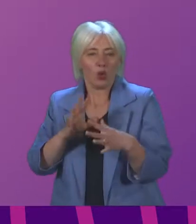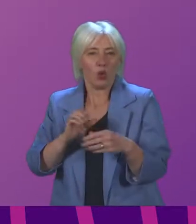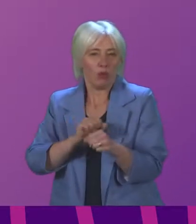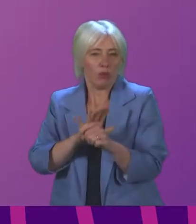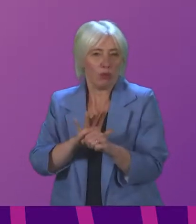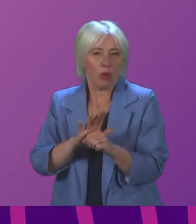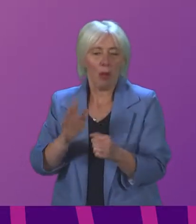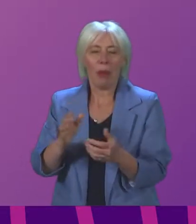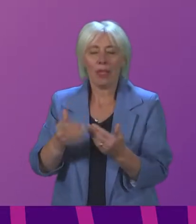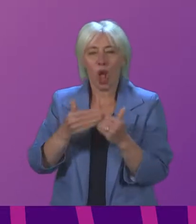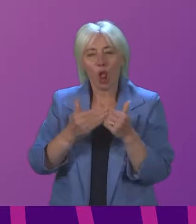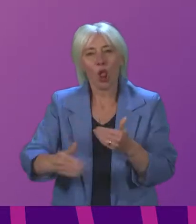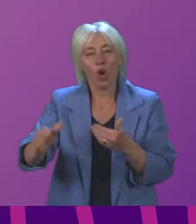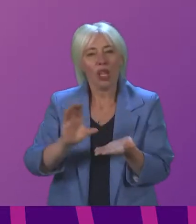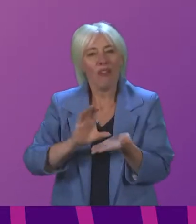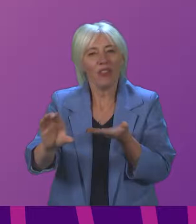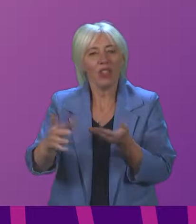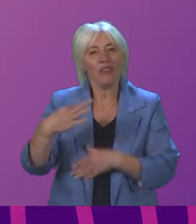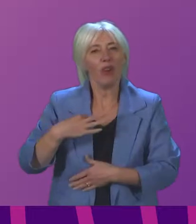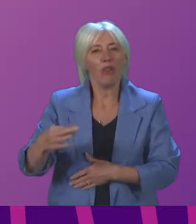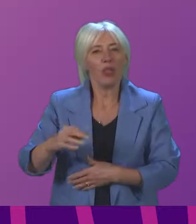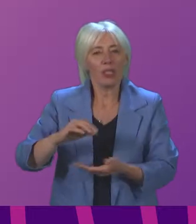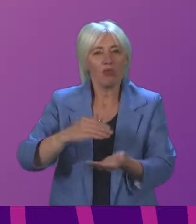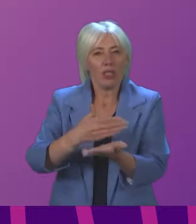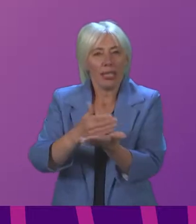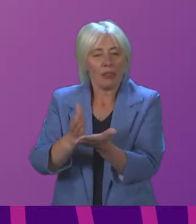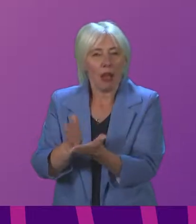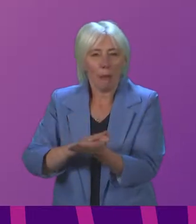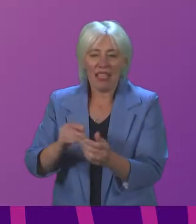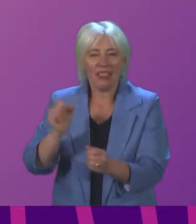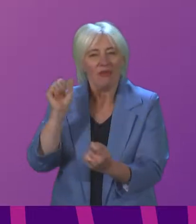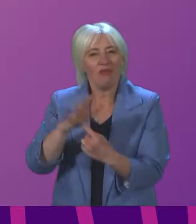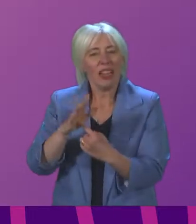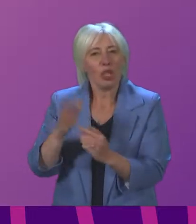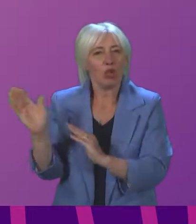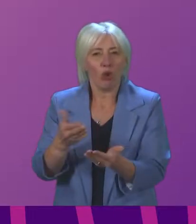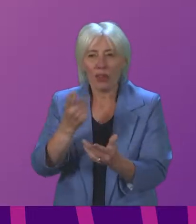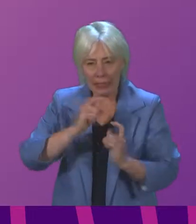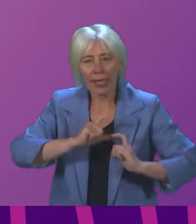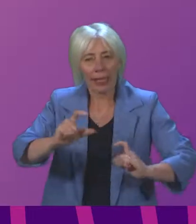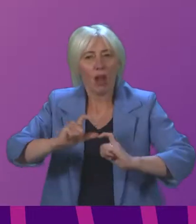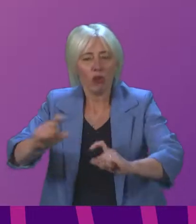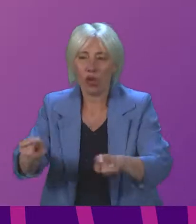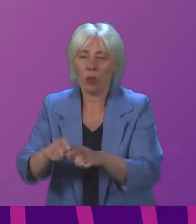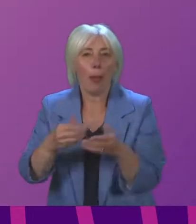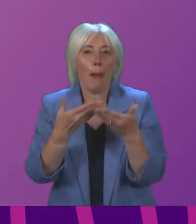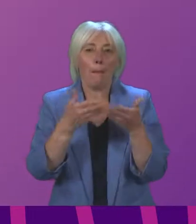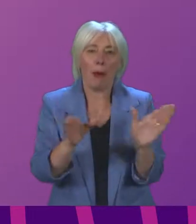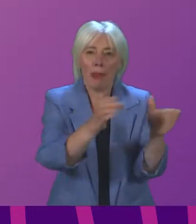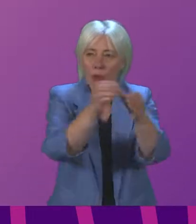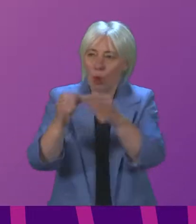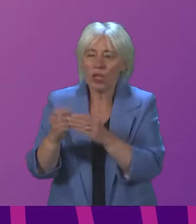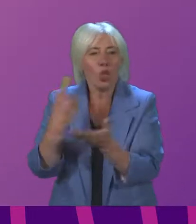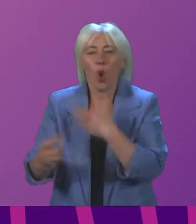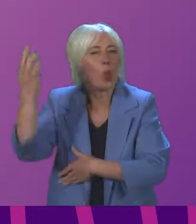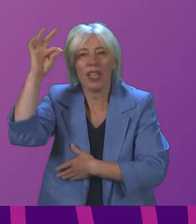voluntary sector so that vital services are sustained. And it means as well that all public bodies, not just local